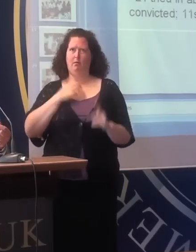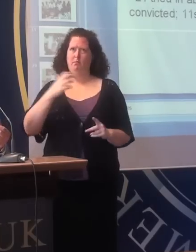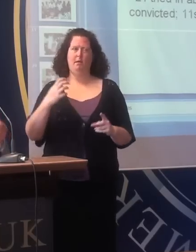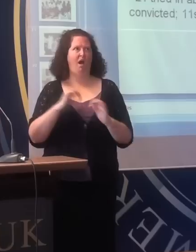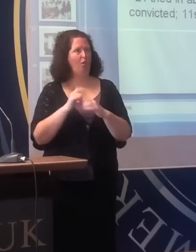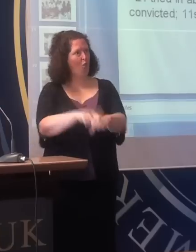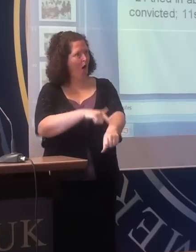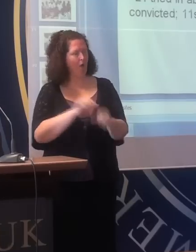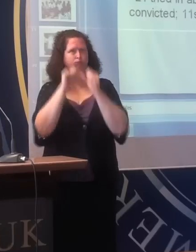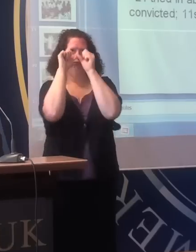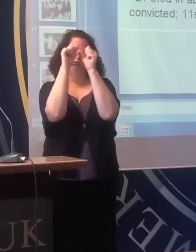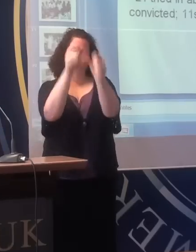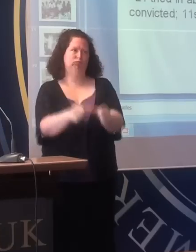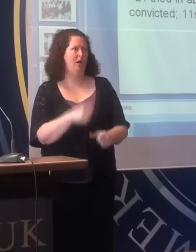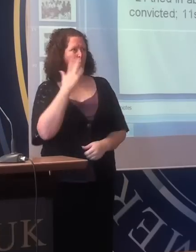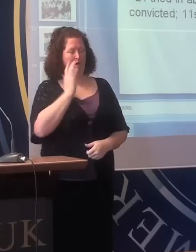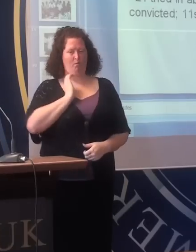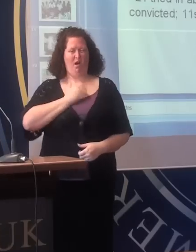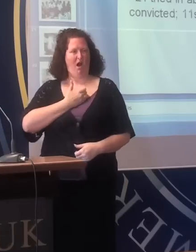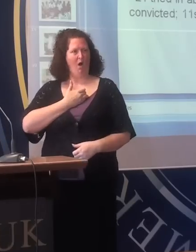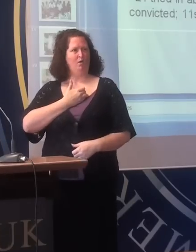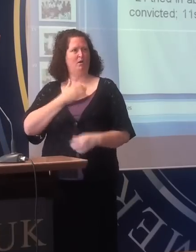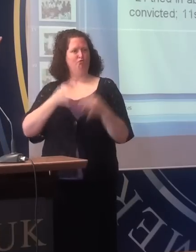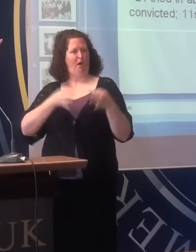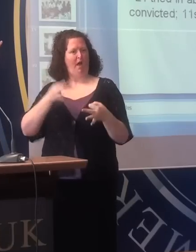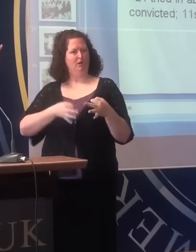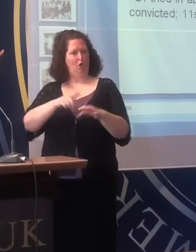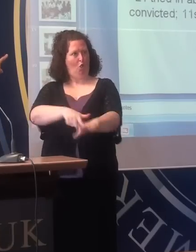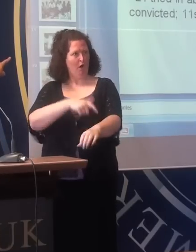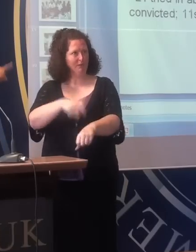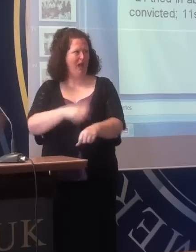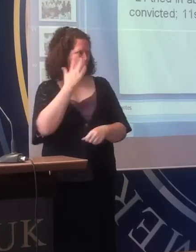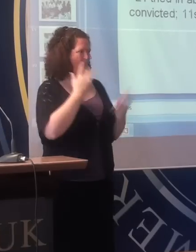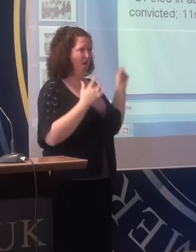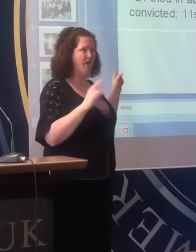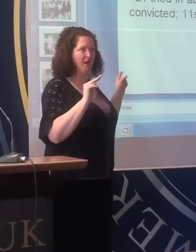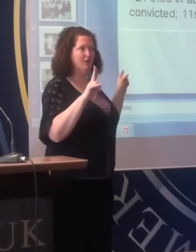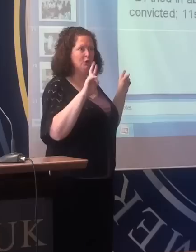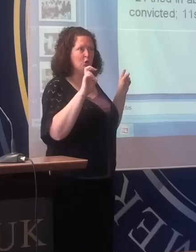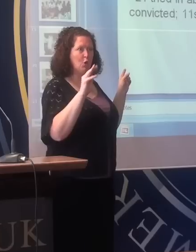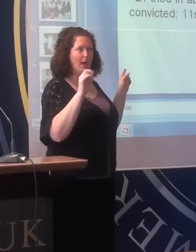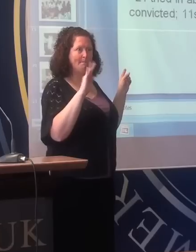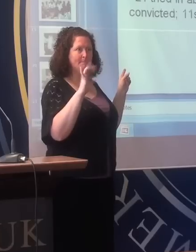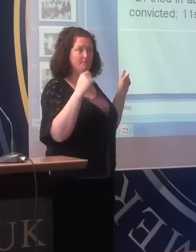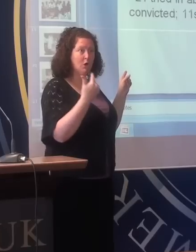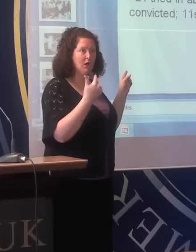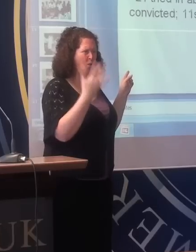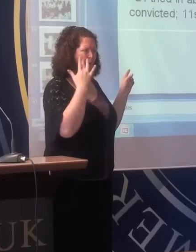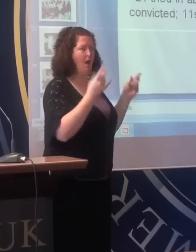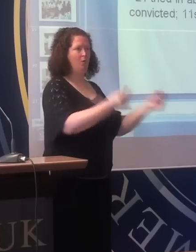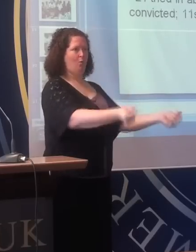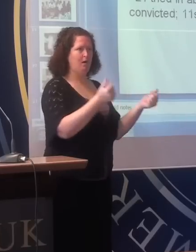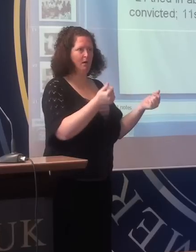the question, why do our trials take so long, why was this trial so quick, is because they had all